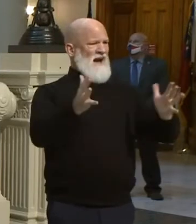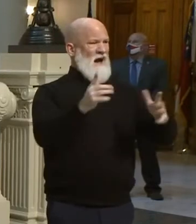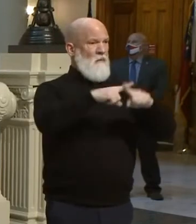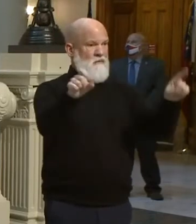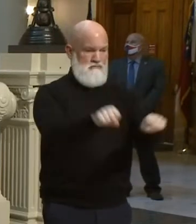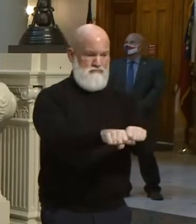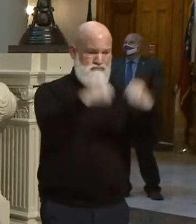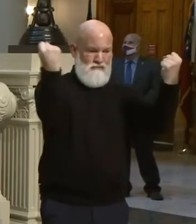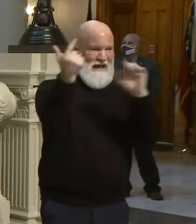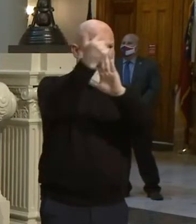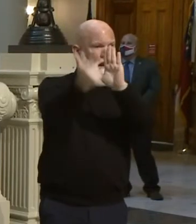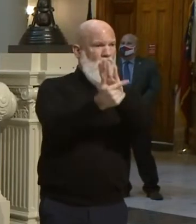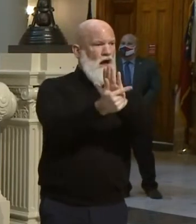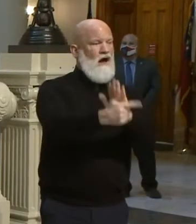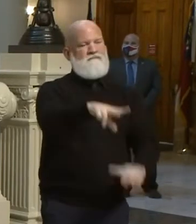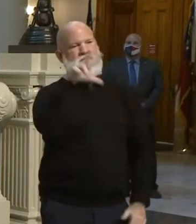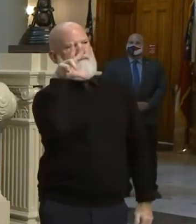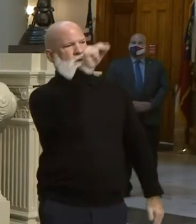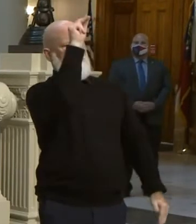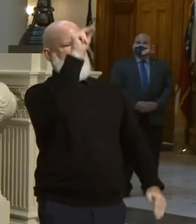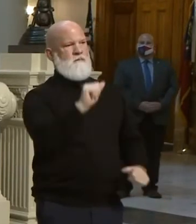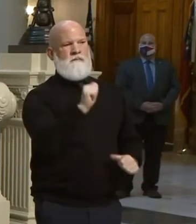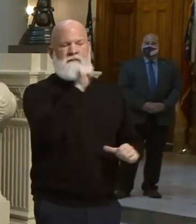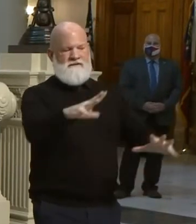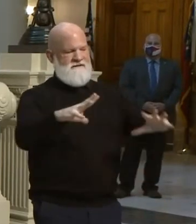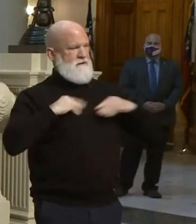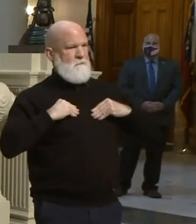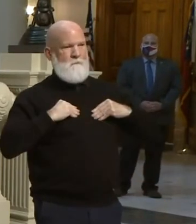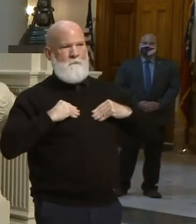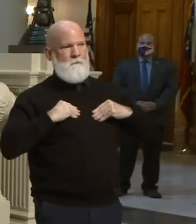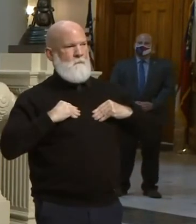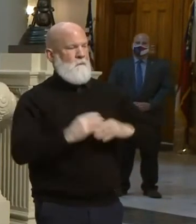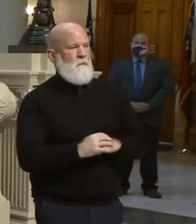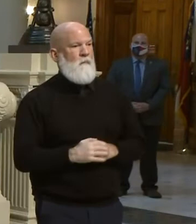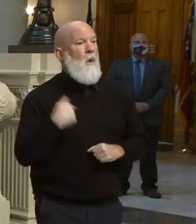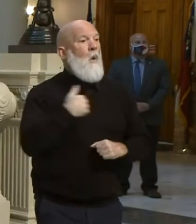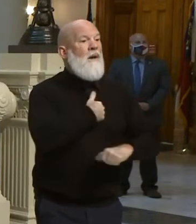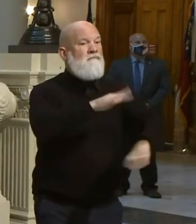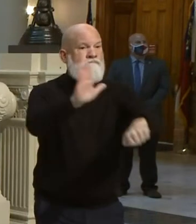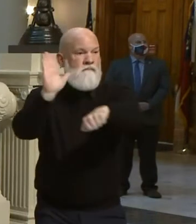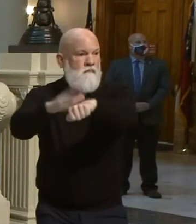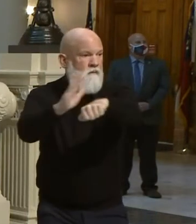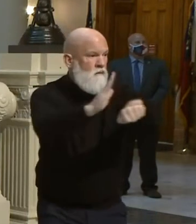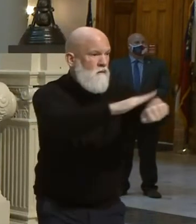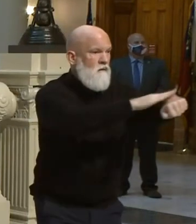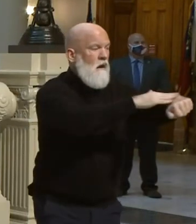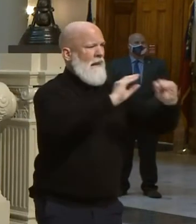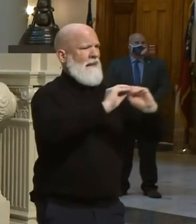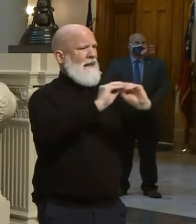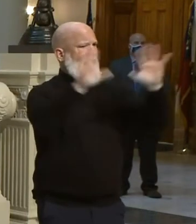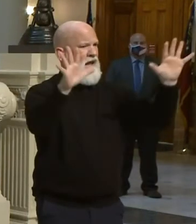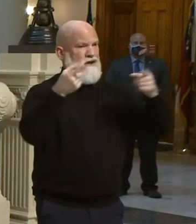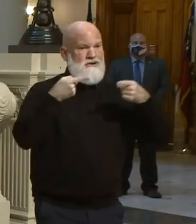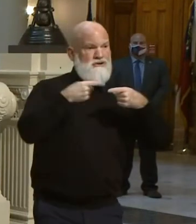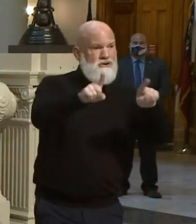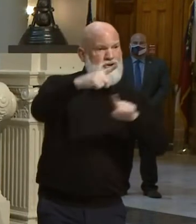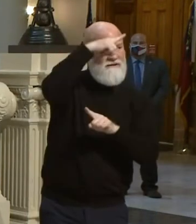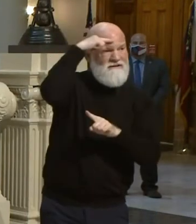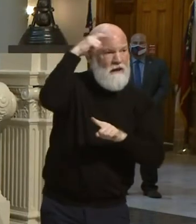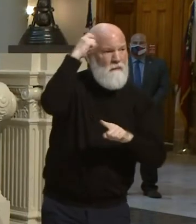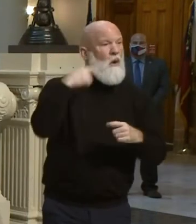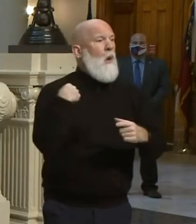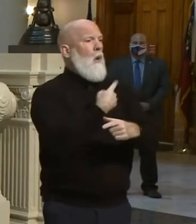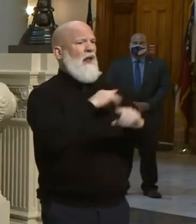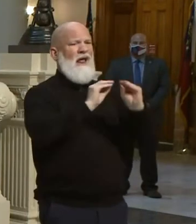violent behavior in this state. We have been very clear on that all summer. We have been very clear on that anytime